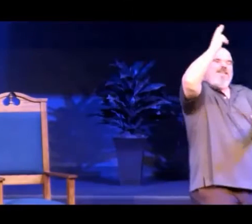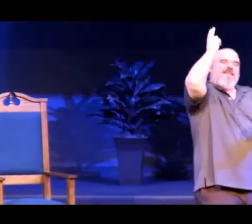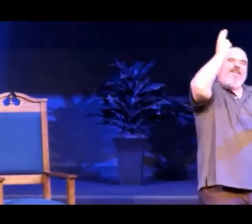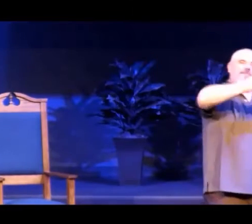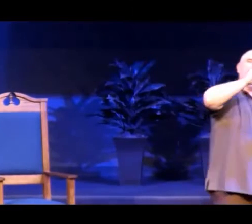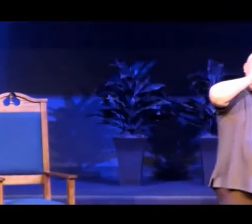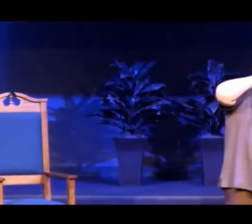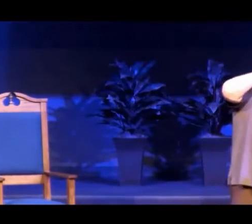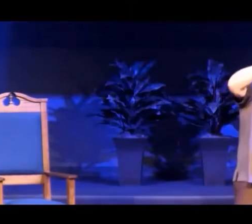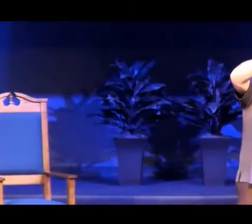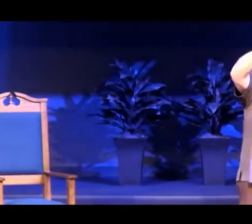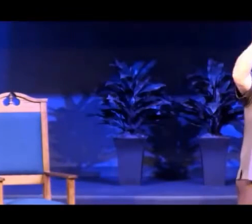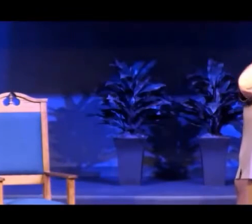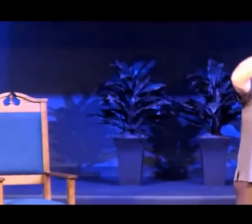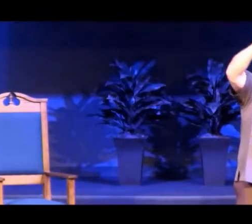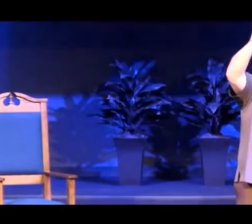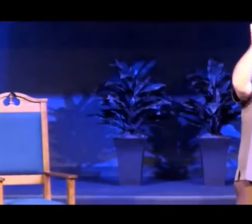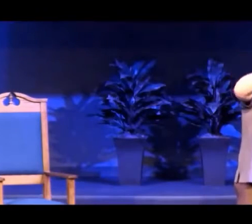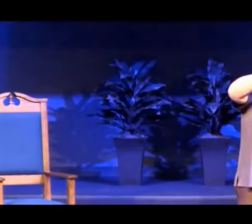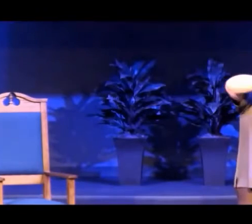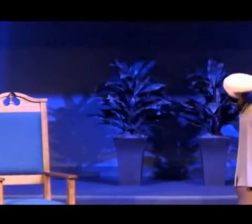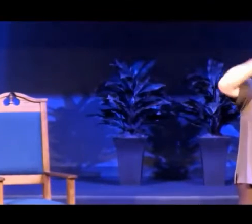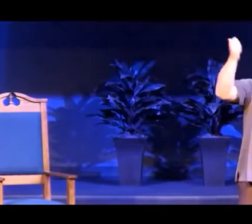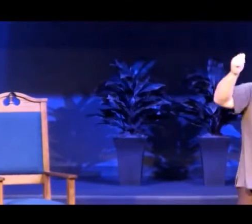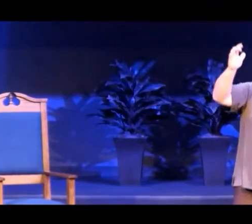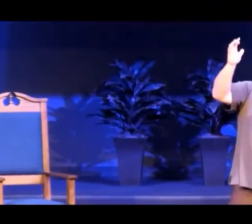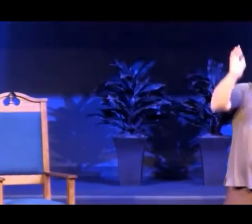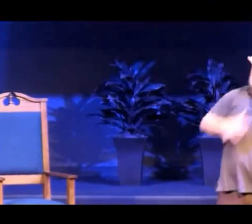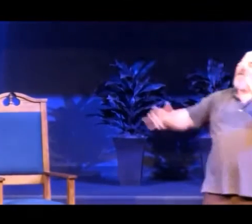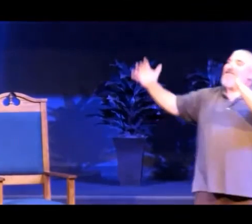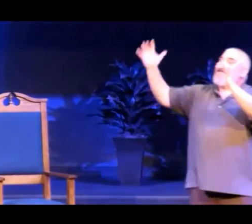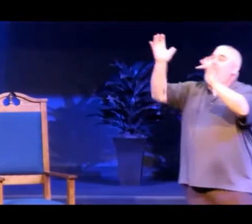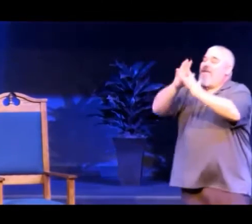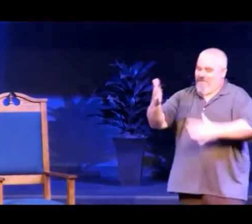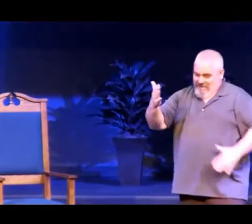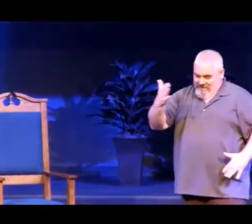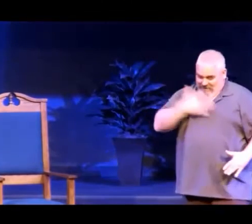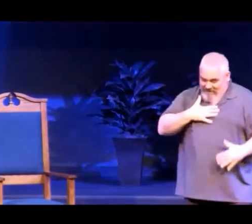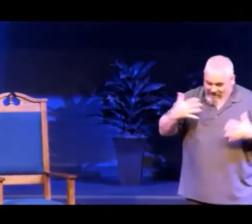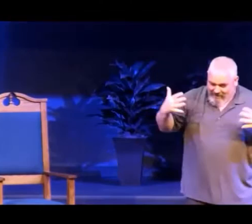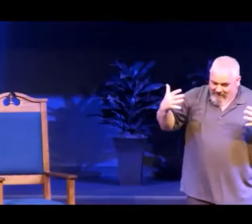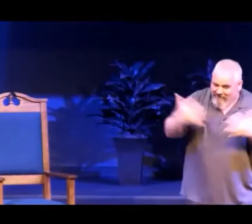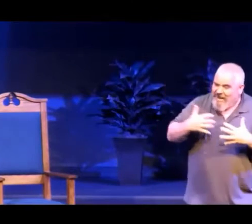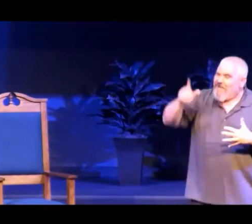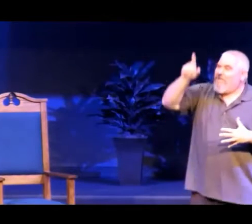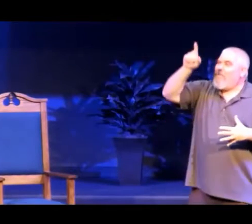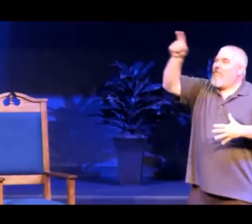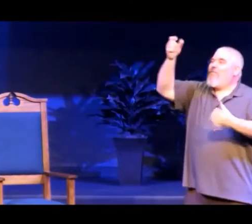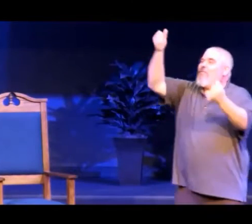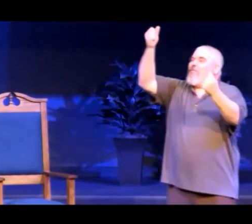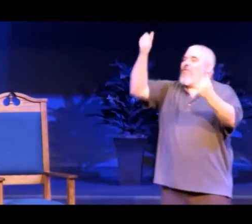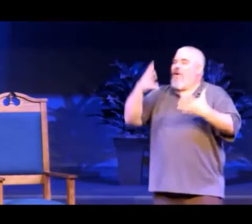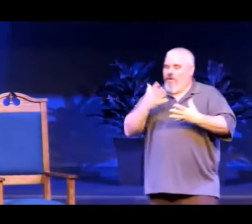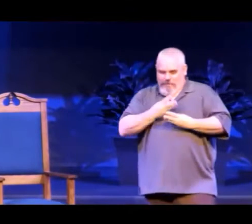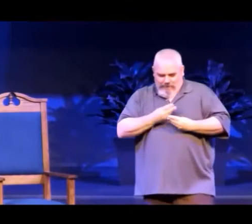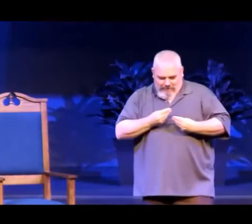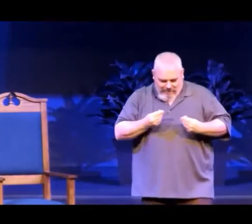that calms my fears Jesus, there'll never be any other